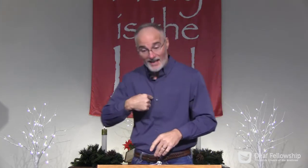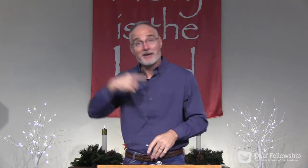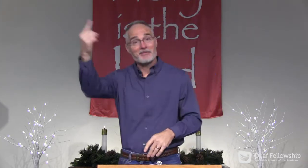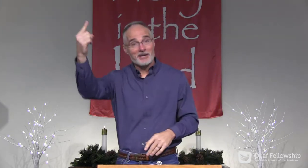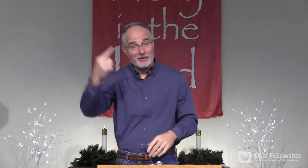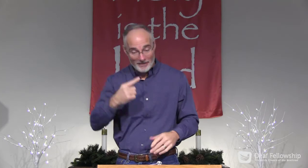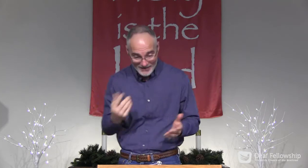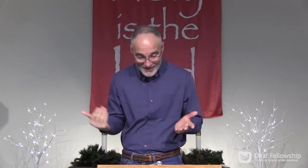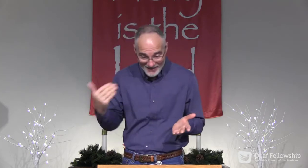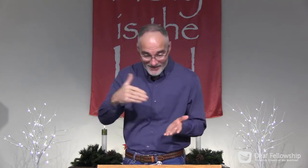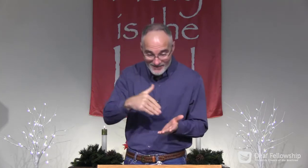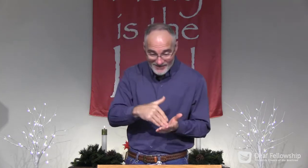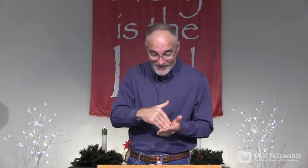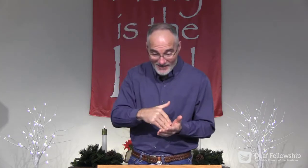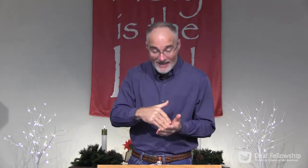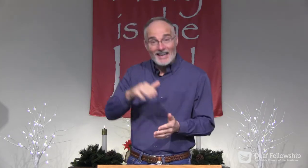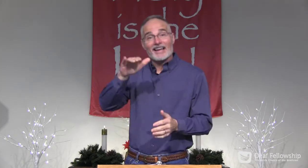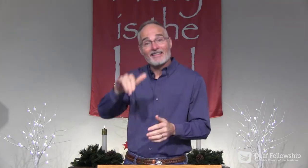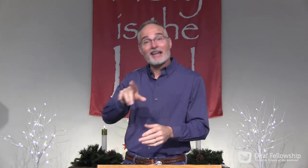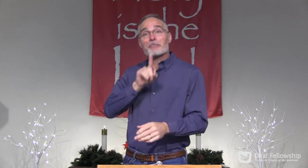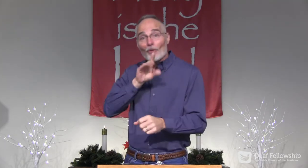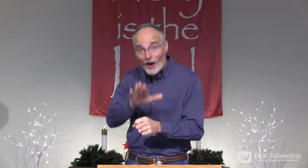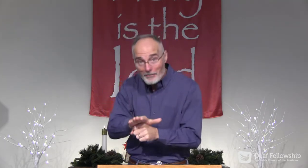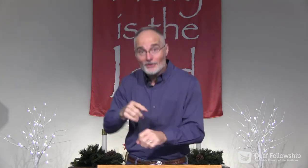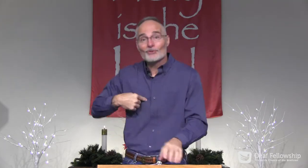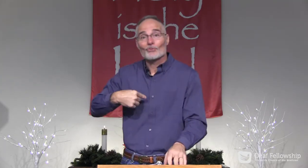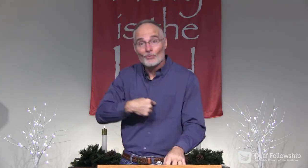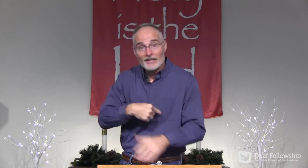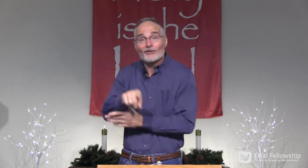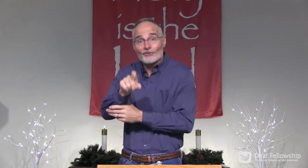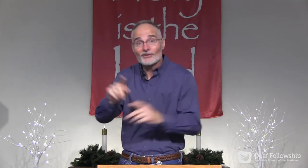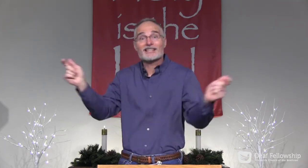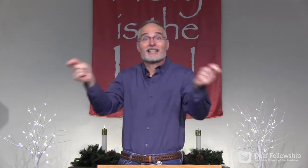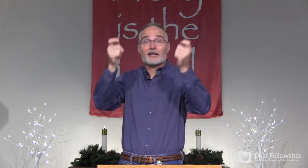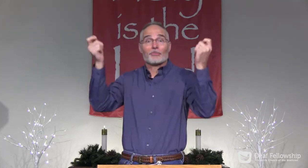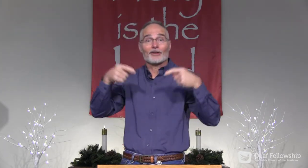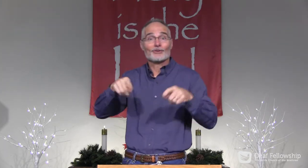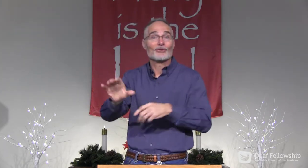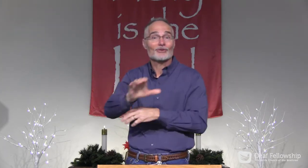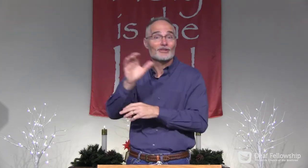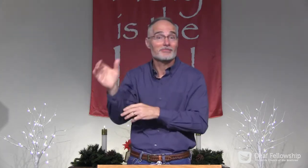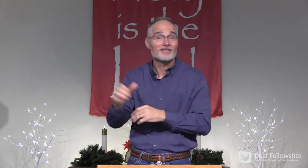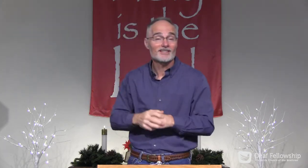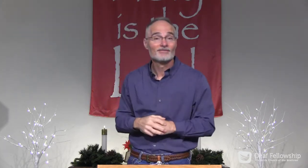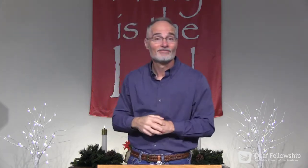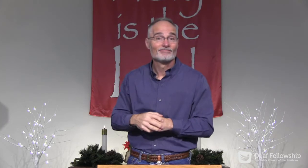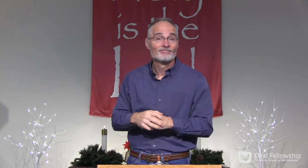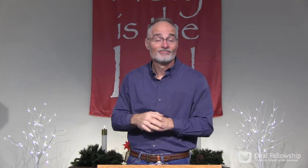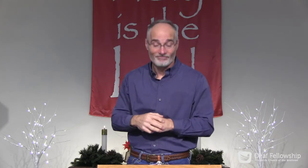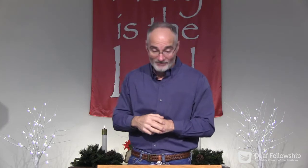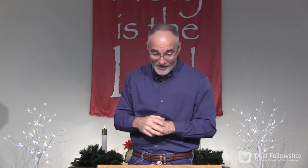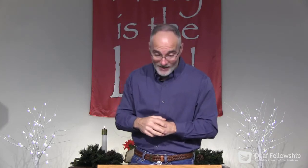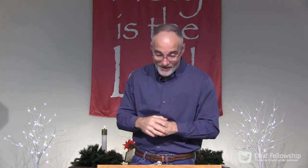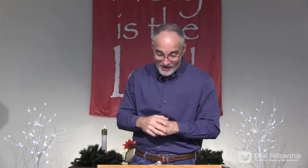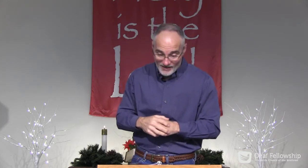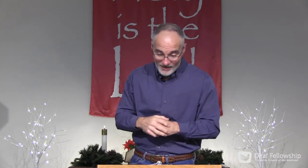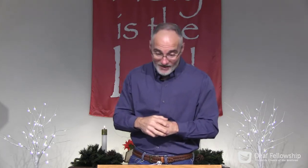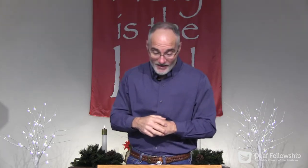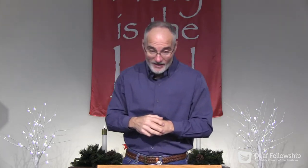Because Jesus said, I'm coming again. And that is a promise that we should be celebrating